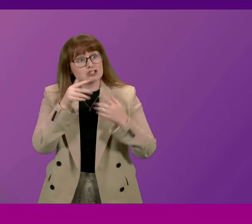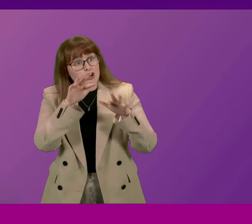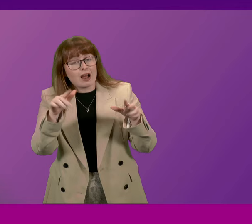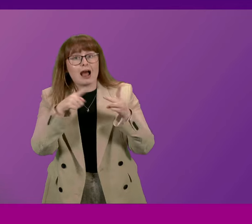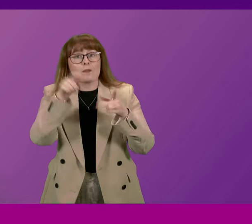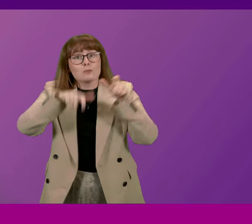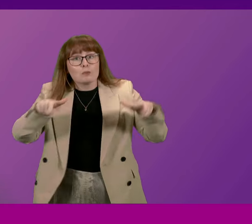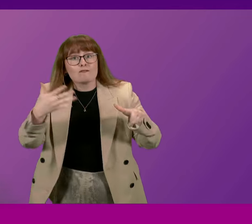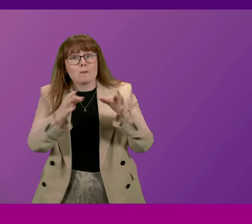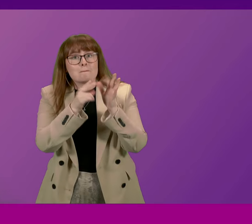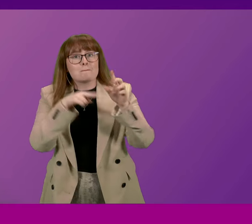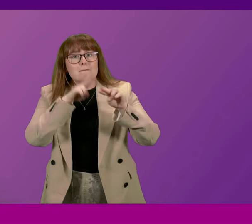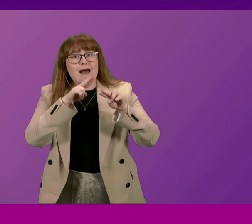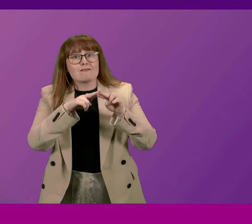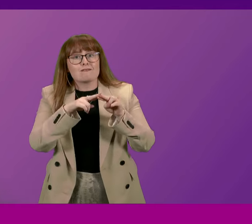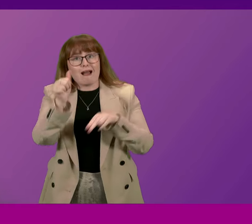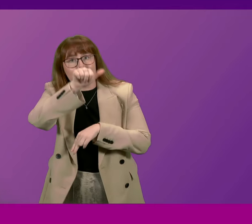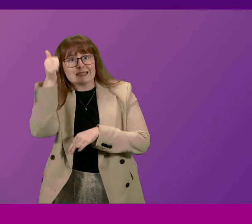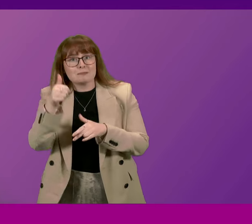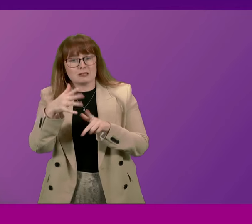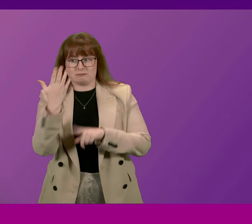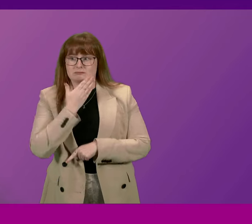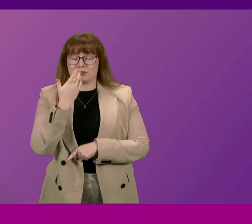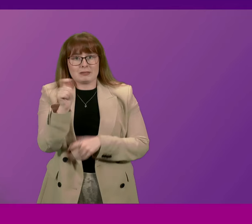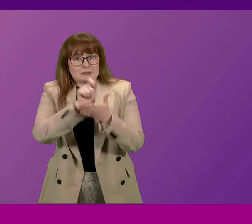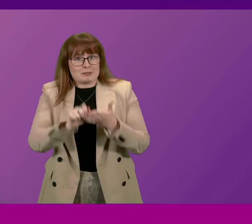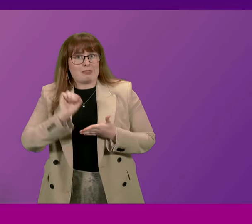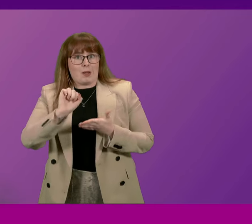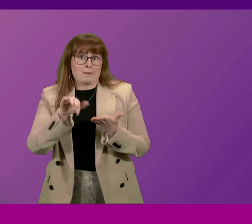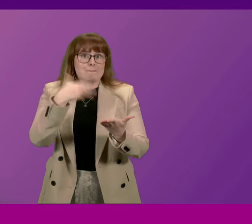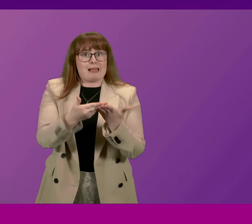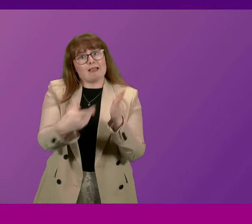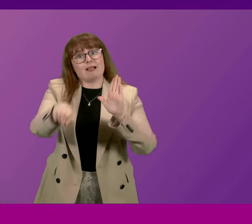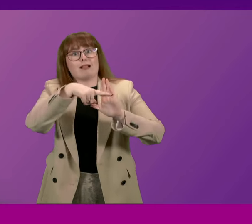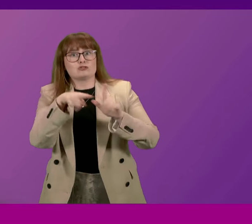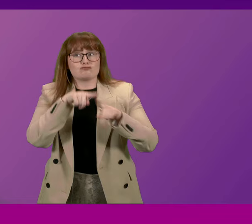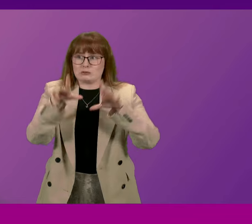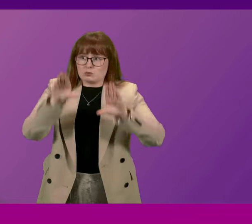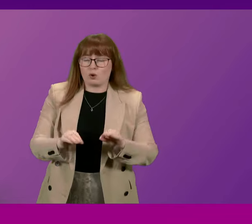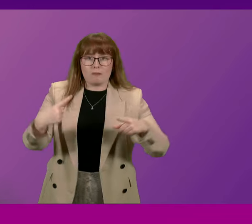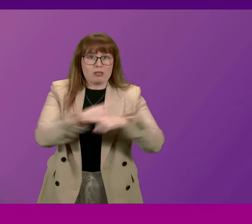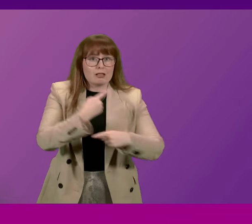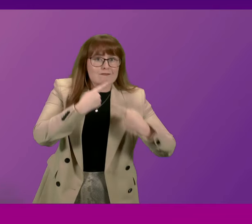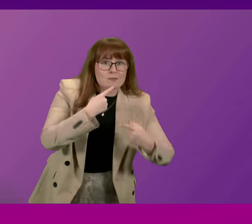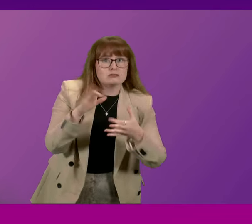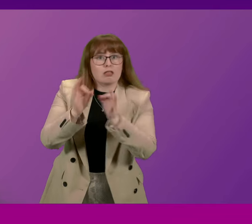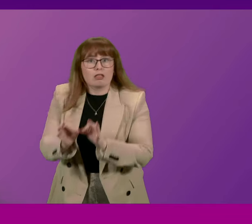pupils of Banff Academy who have been drafting their very own parliamentary bill to tackle misinformation and disinformation. Will the First